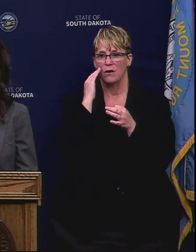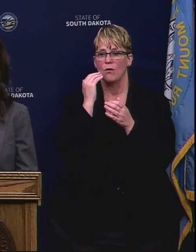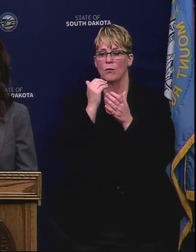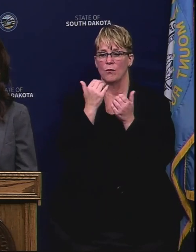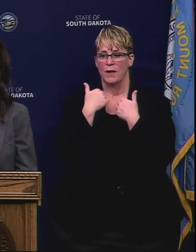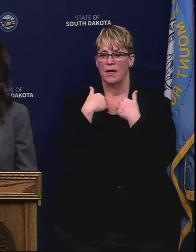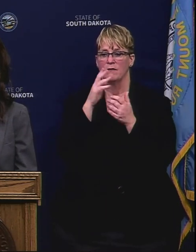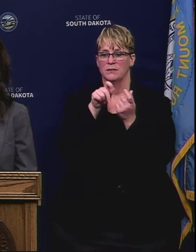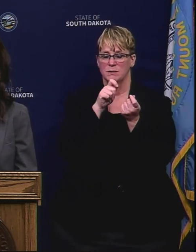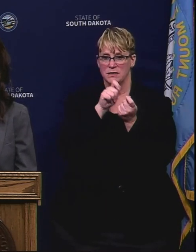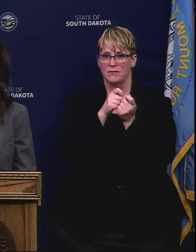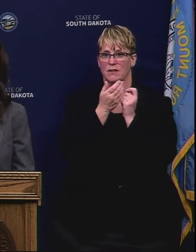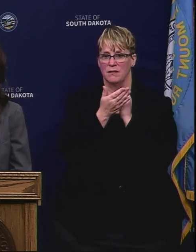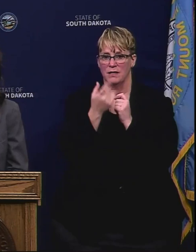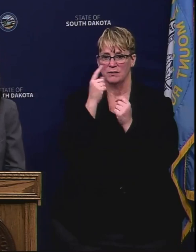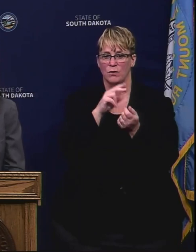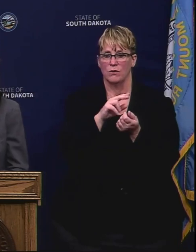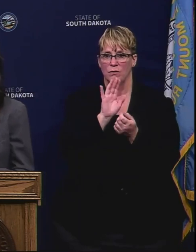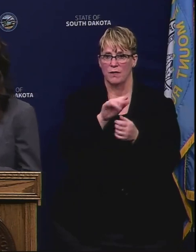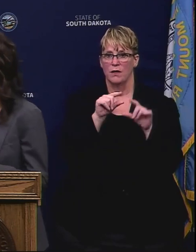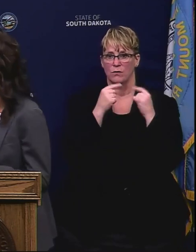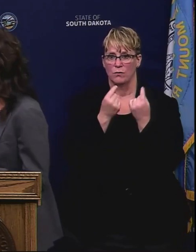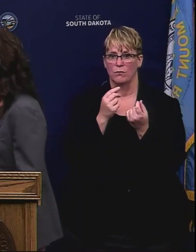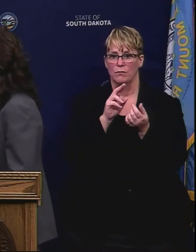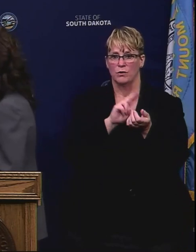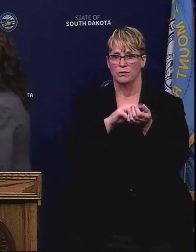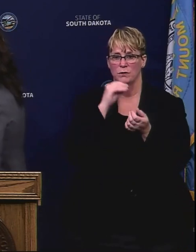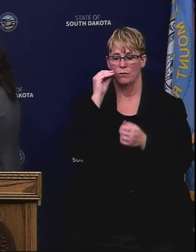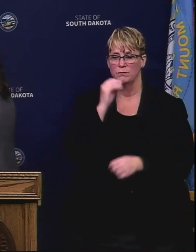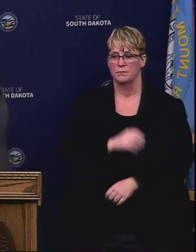some specific things that we are doing for that vulnerable population.